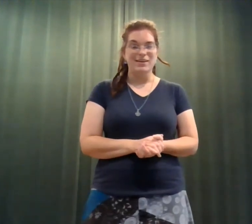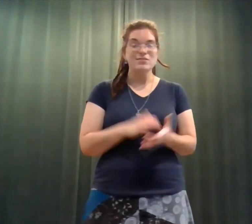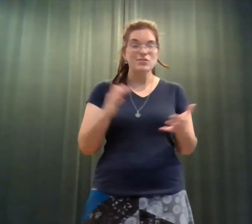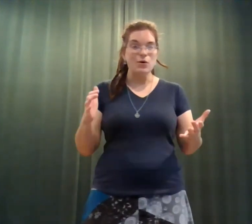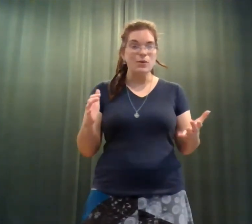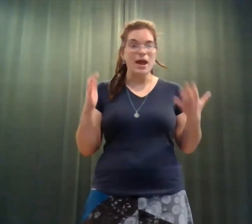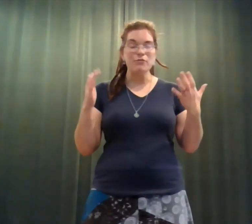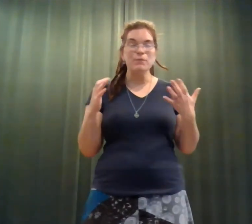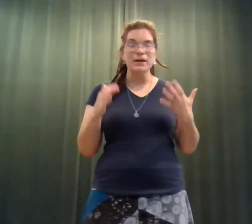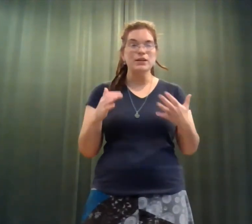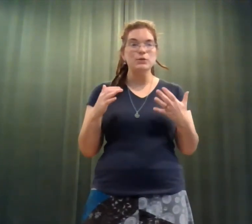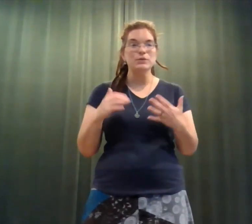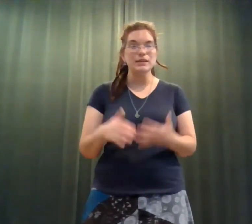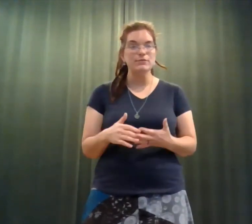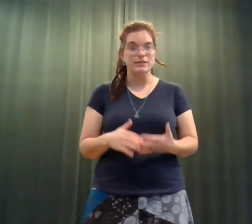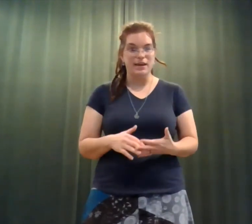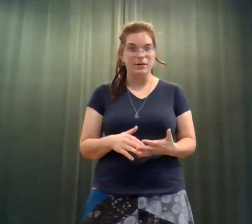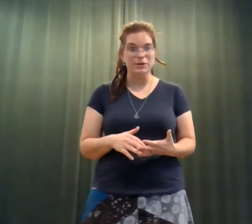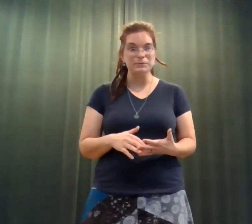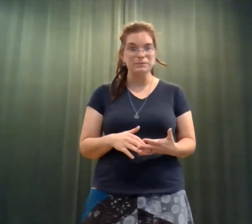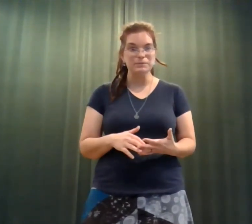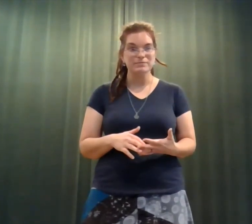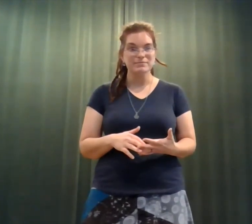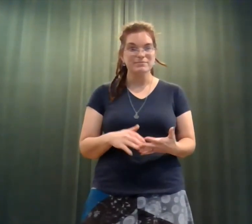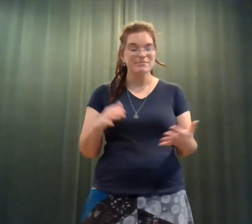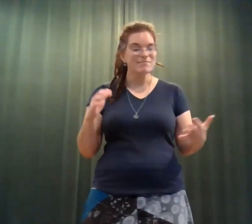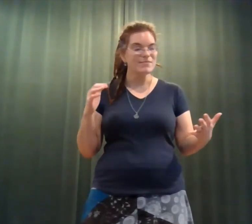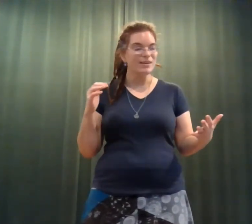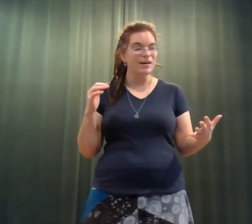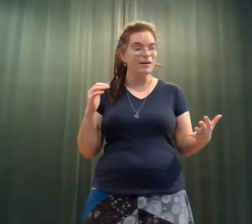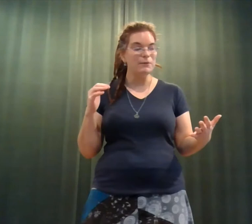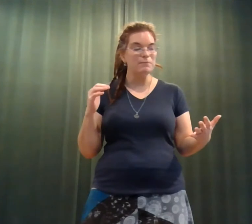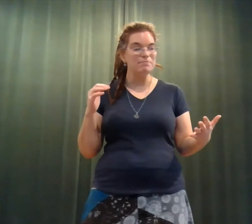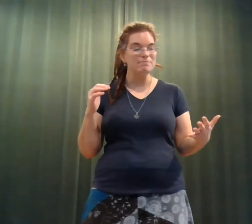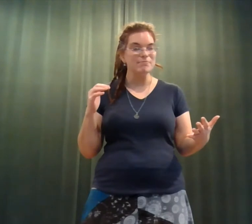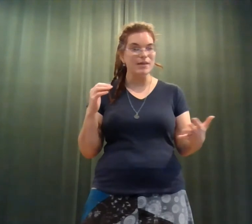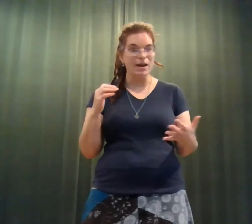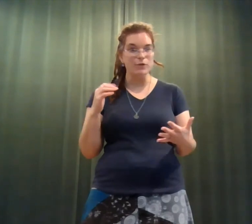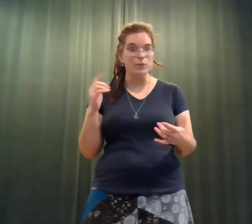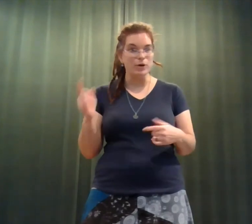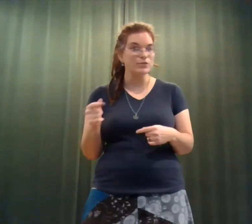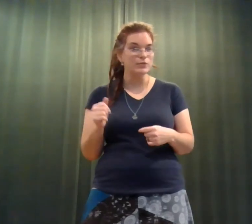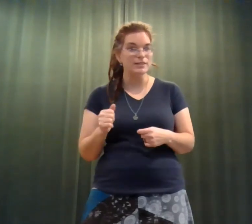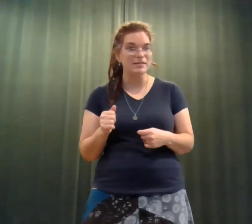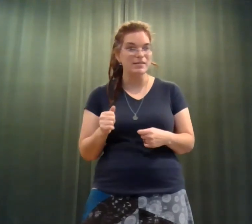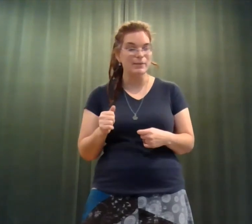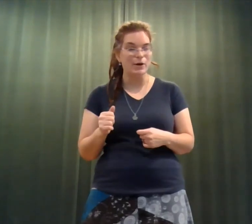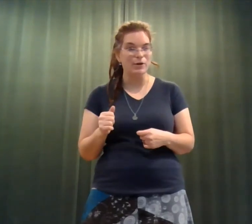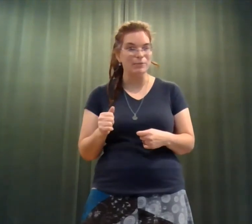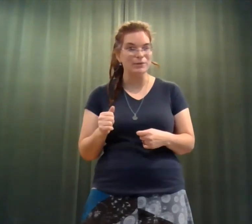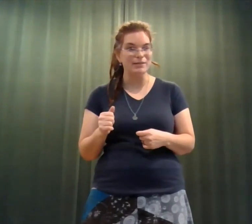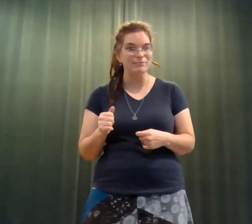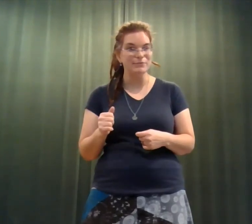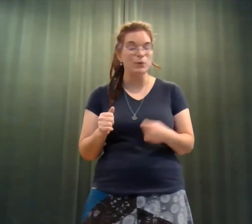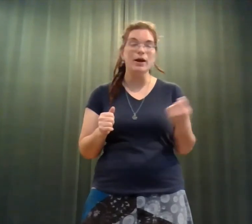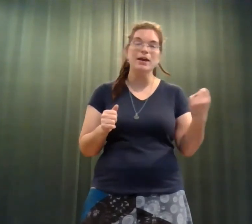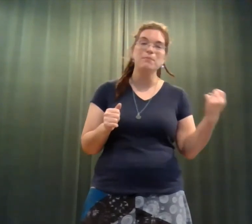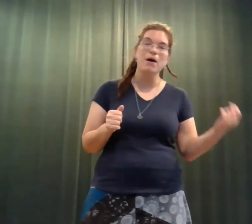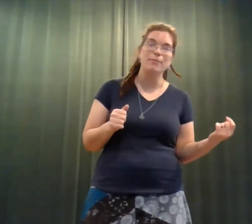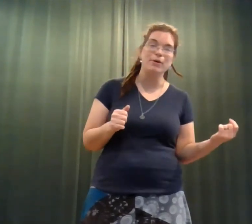So, everybody who lived there either worked for the Tennessee Power Company or had a mama